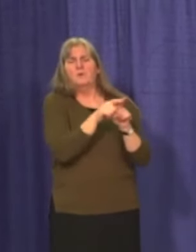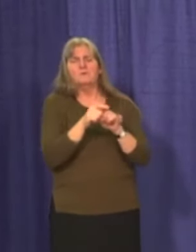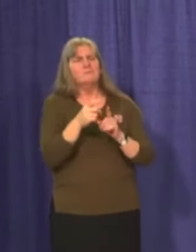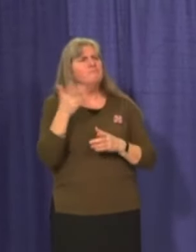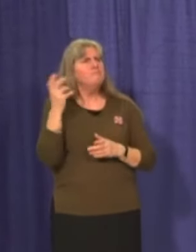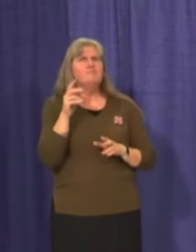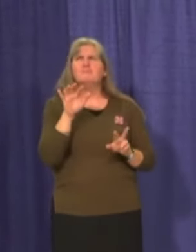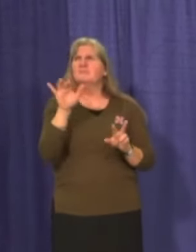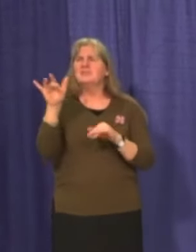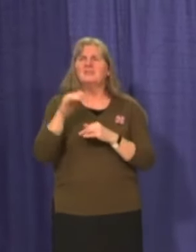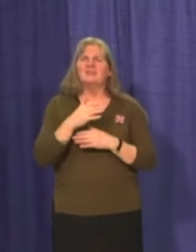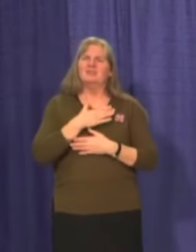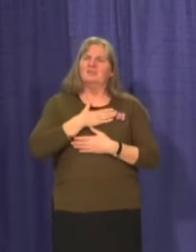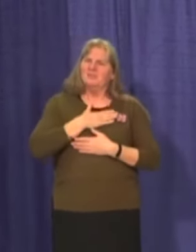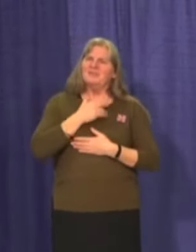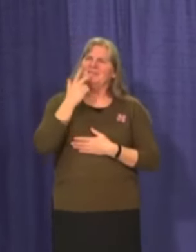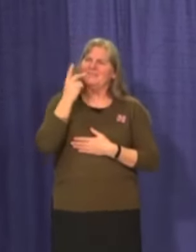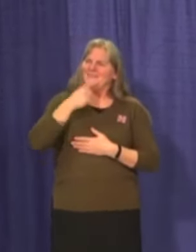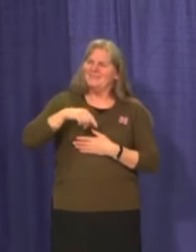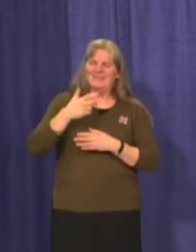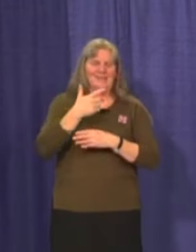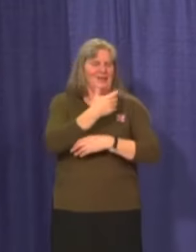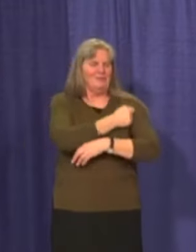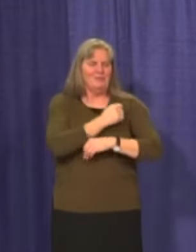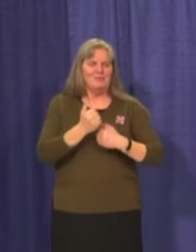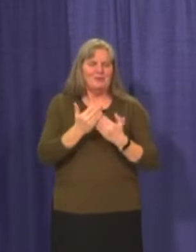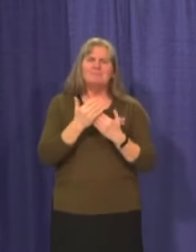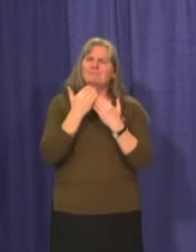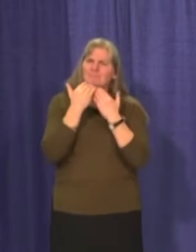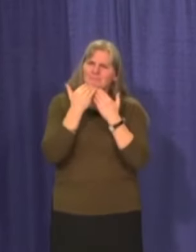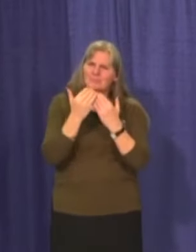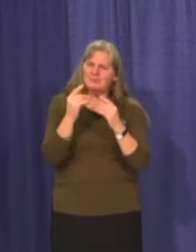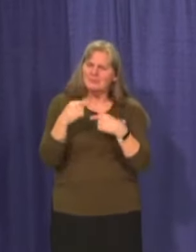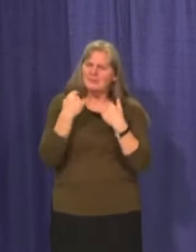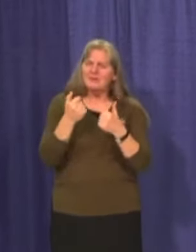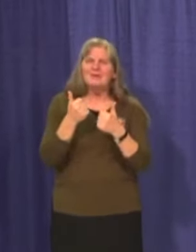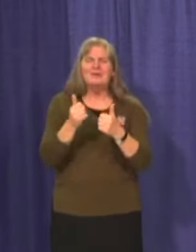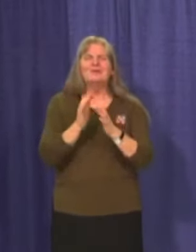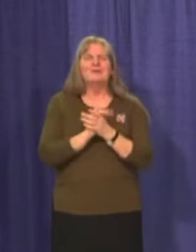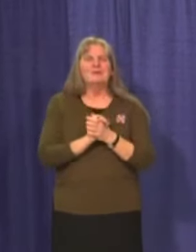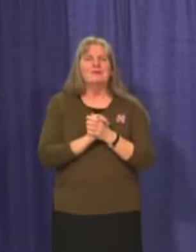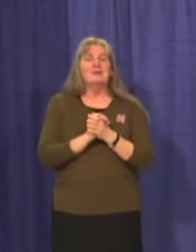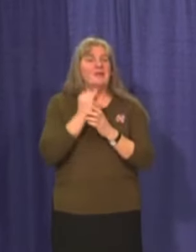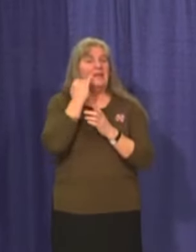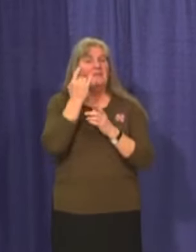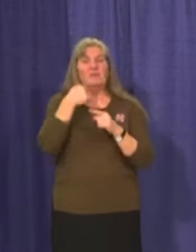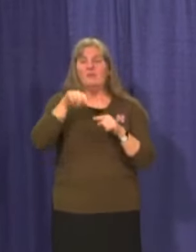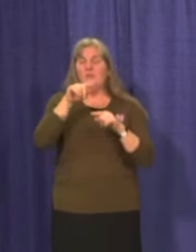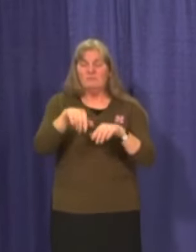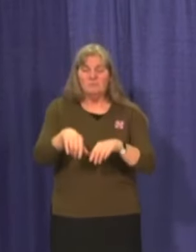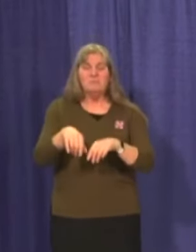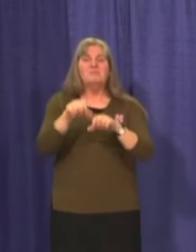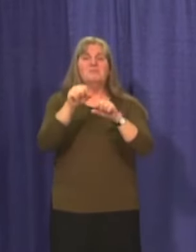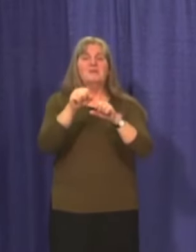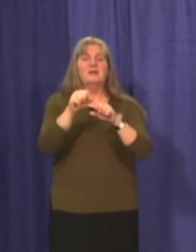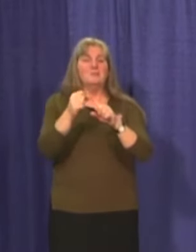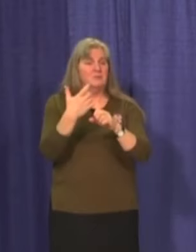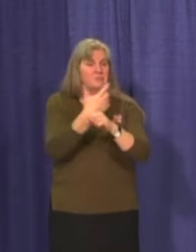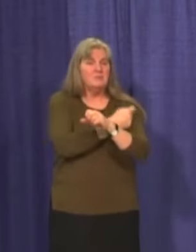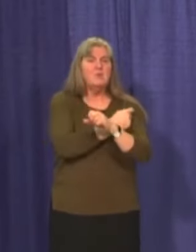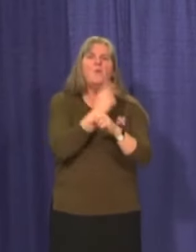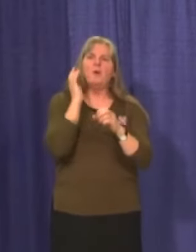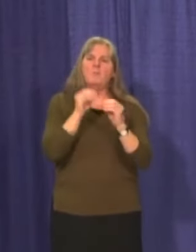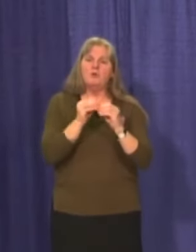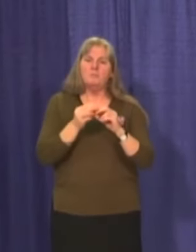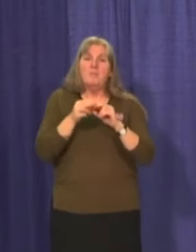I'm very pleased with the progress of the campaign so far. And if people step up, we will see the numbers mount rapidly.